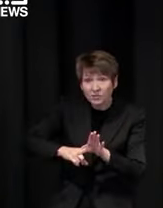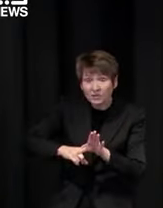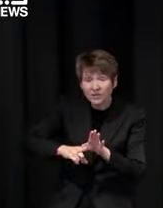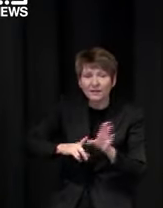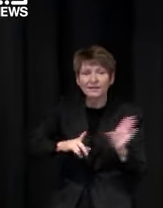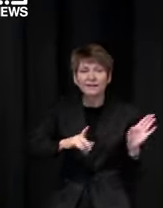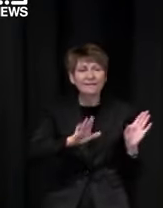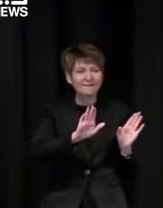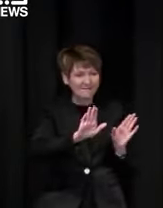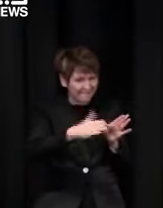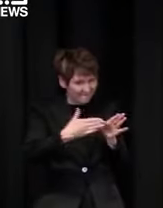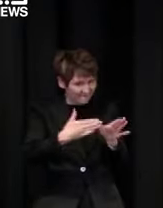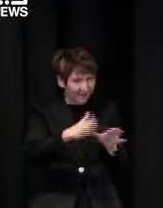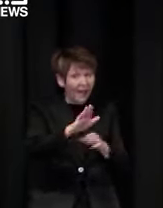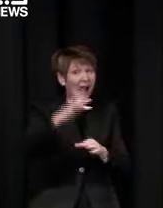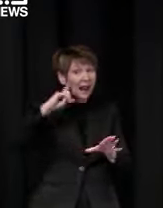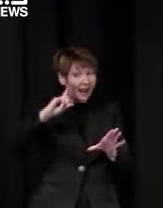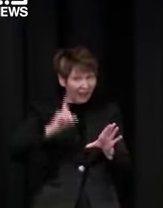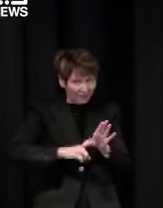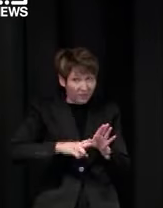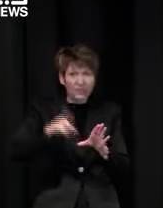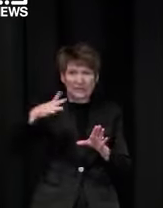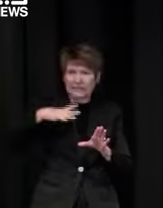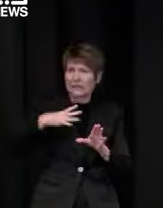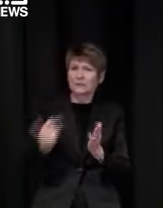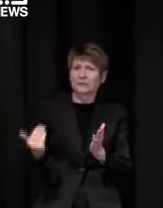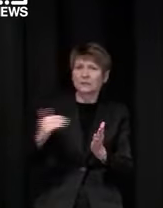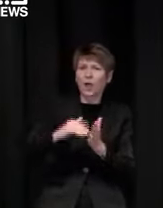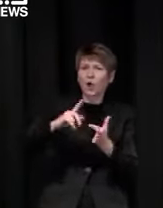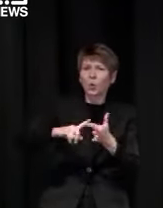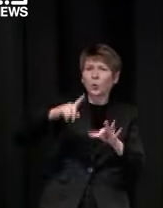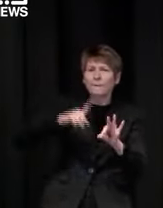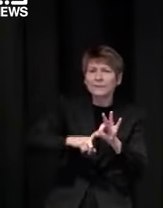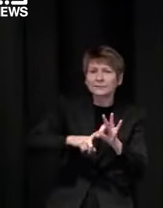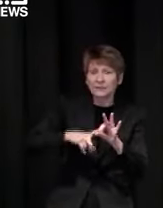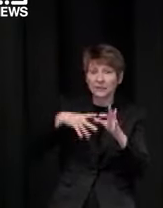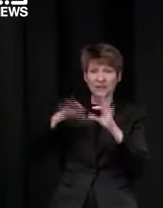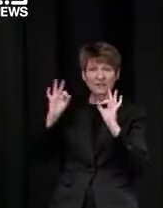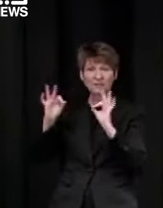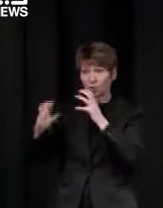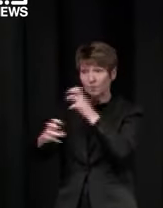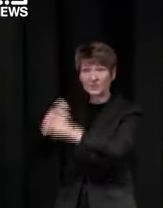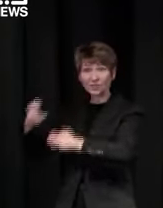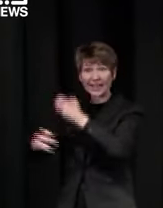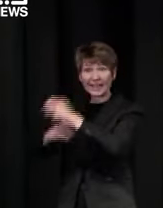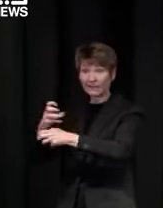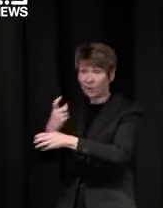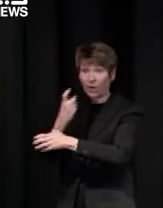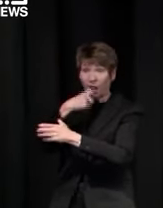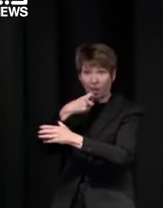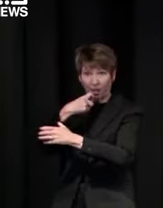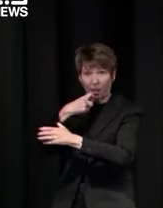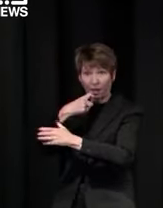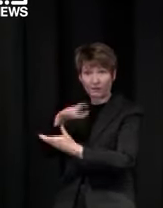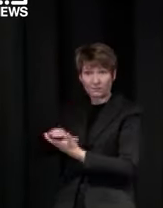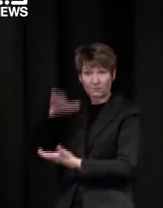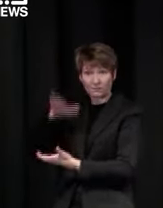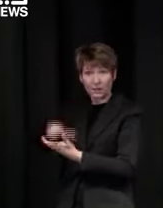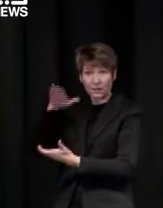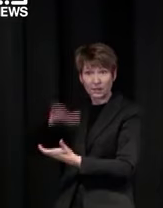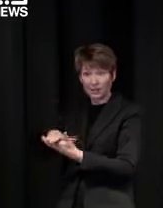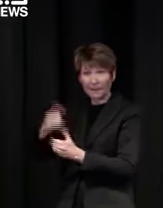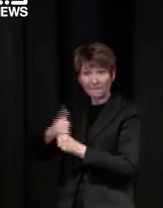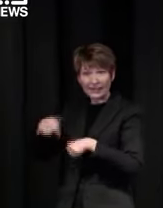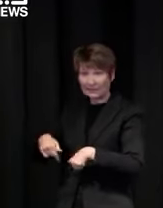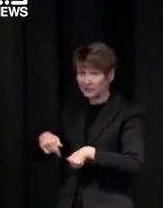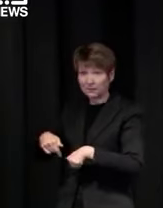for a period if we needed to last year a couple of couple of points one we had no vaccine last year we're no one knew no